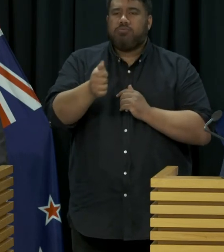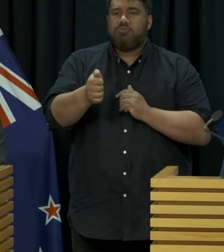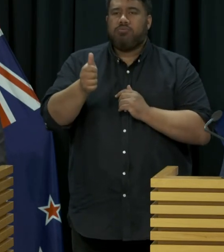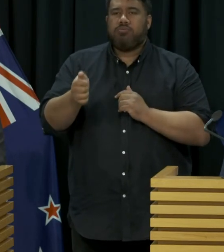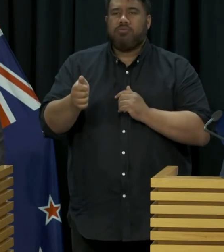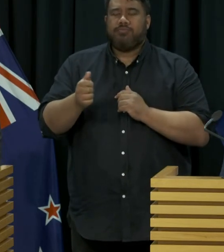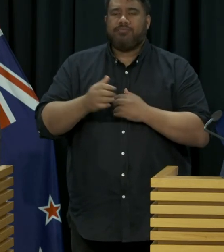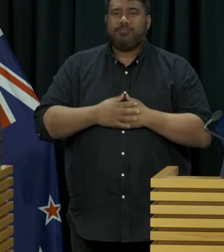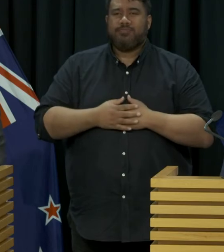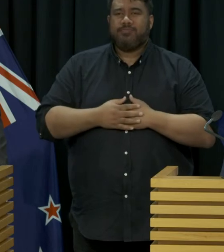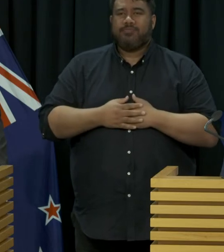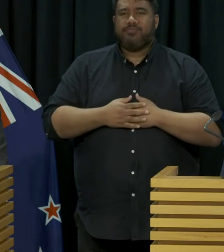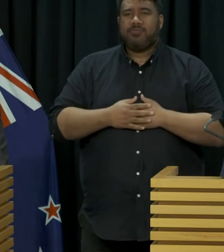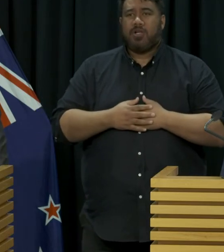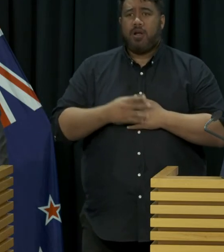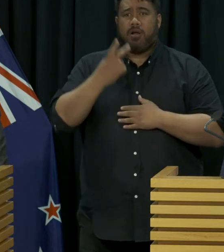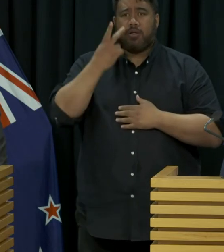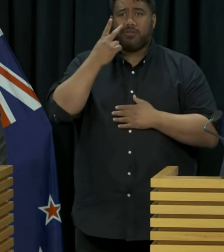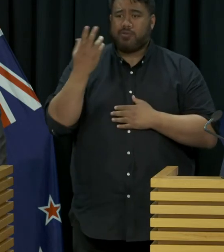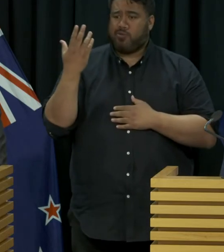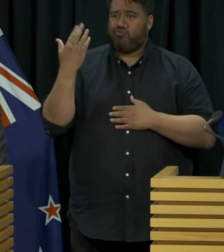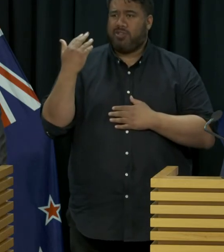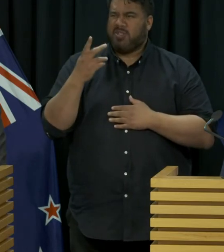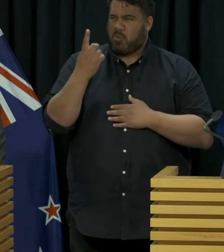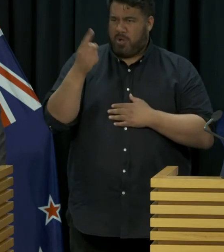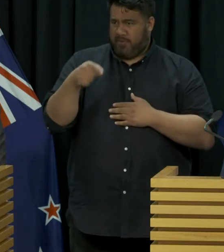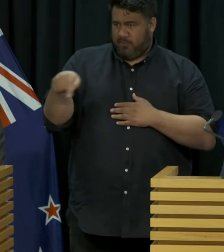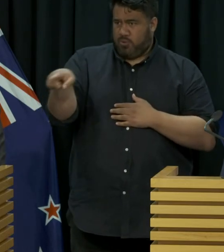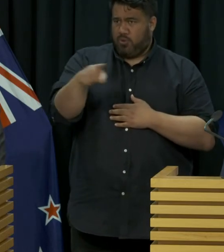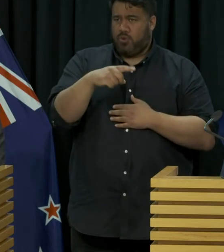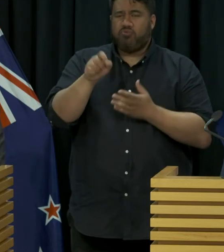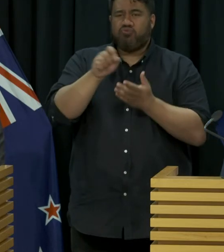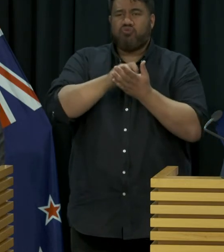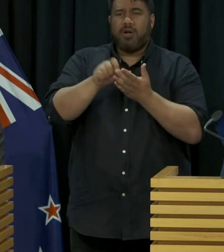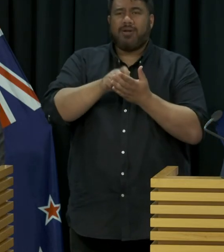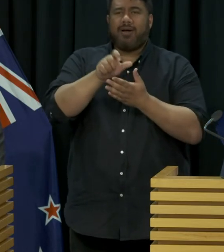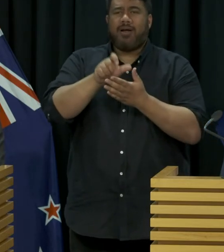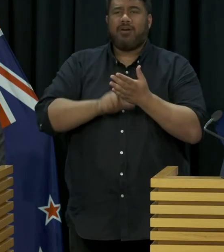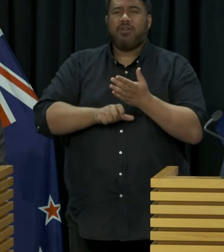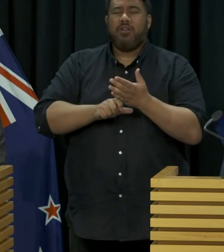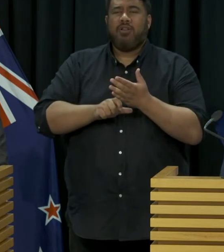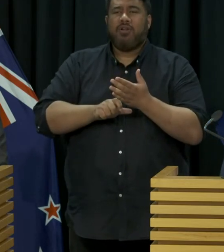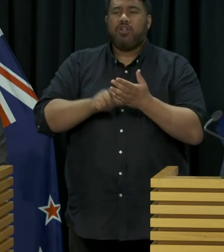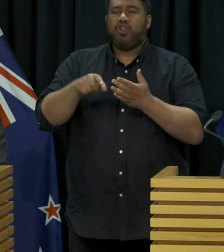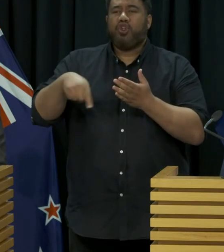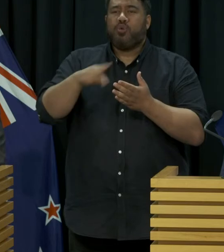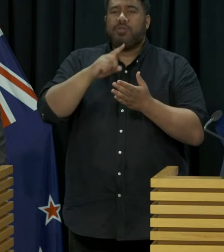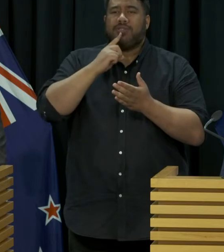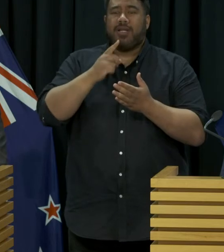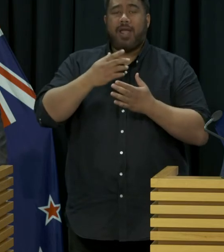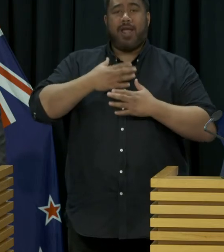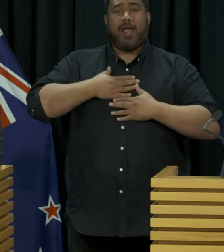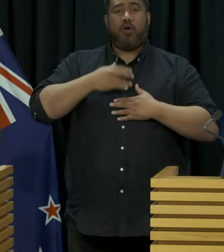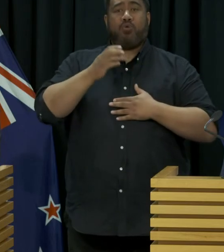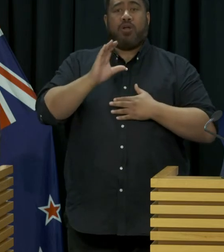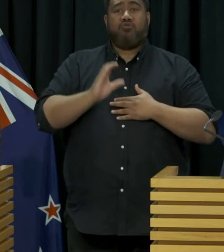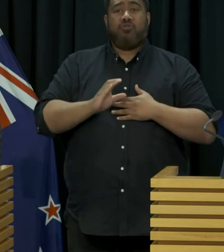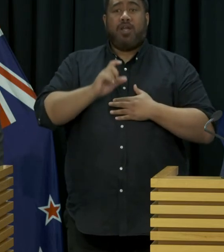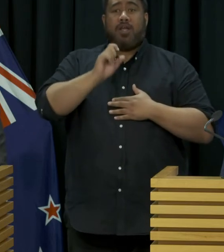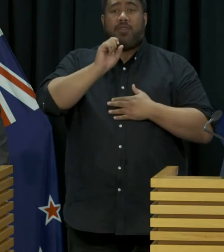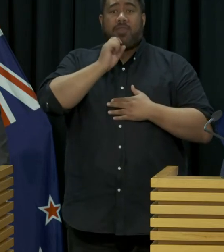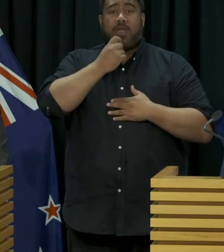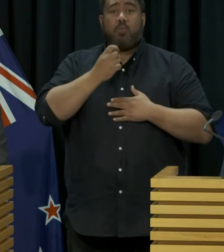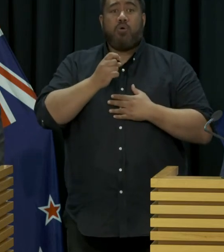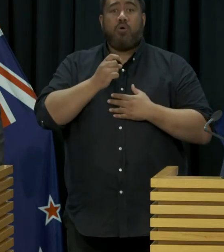I think one of the media headlines I saw from one of you who was writing in the last sort of 48 hours or so said we're a nation that responds rather than a nation that